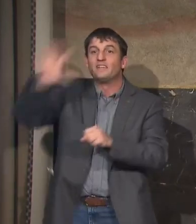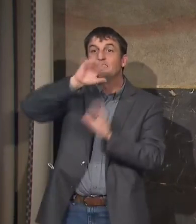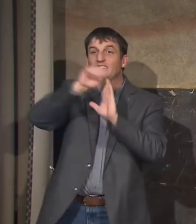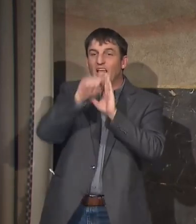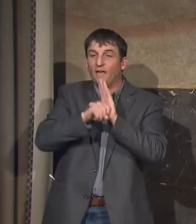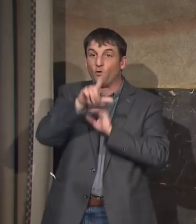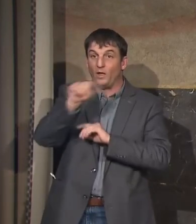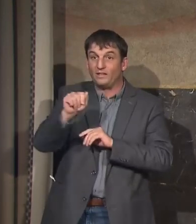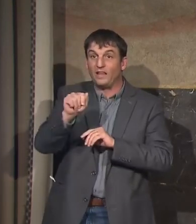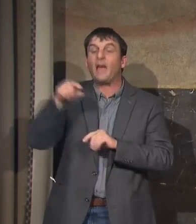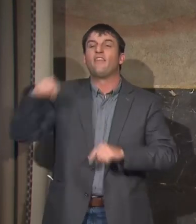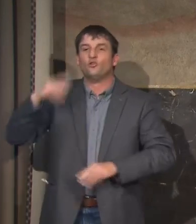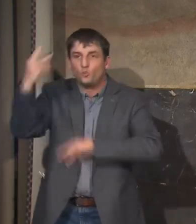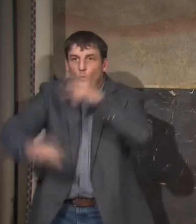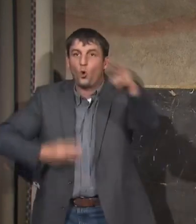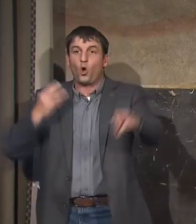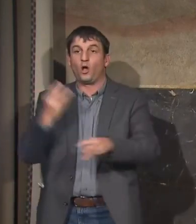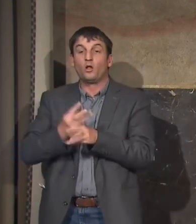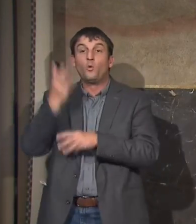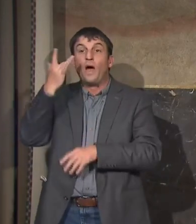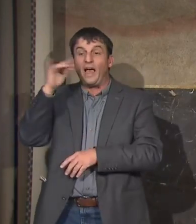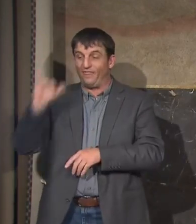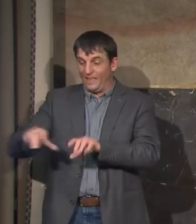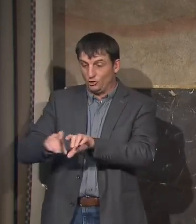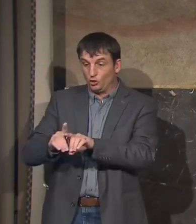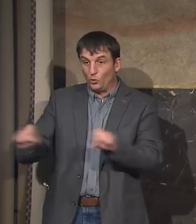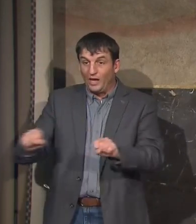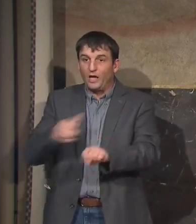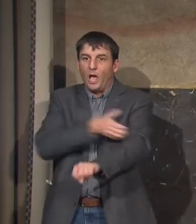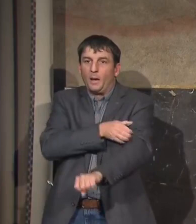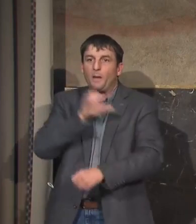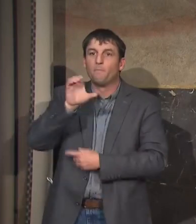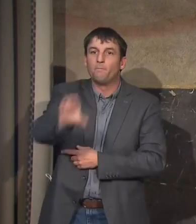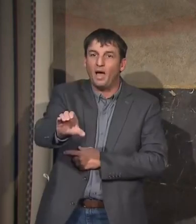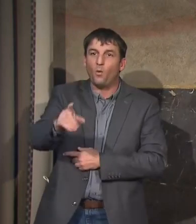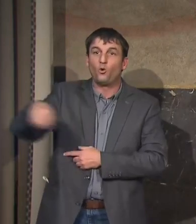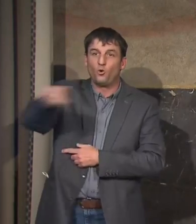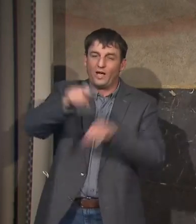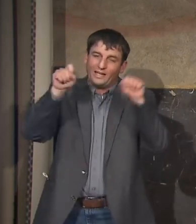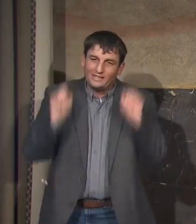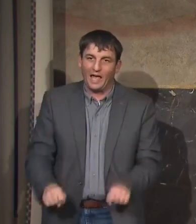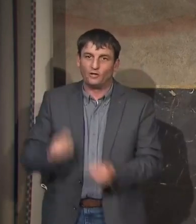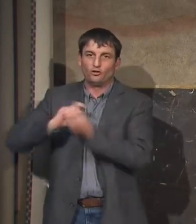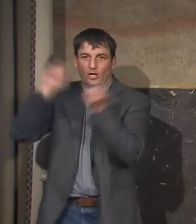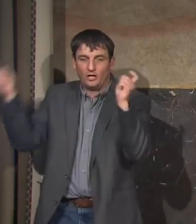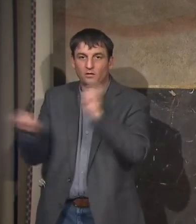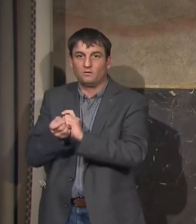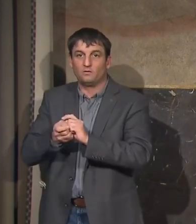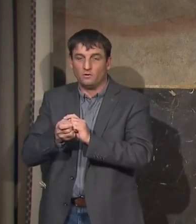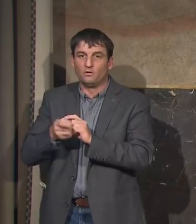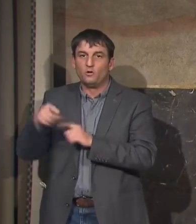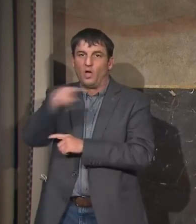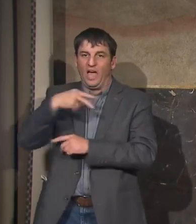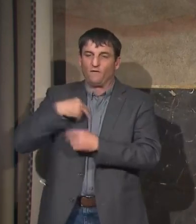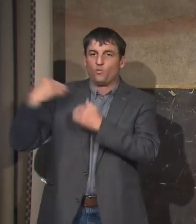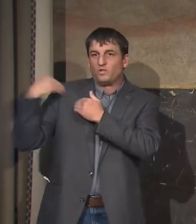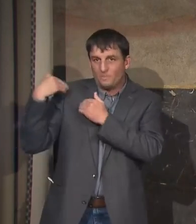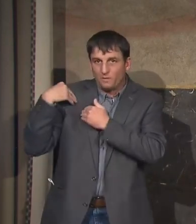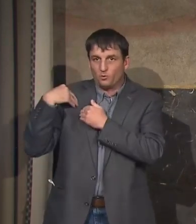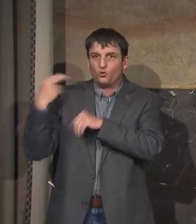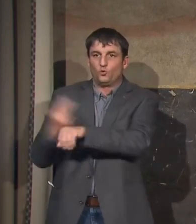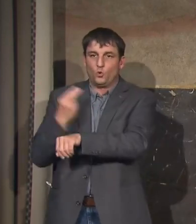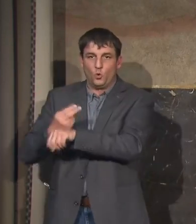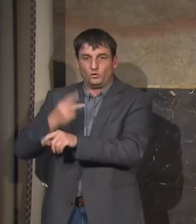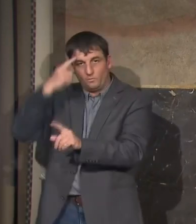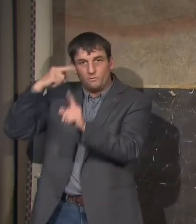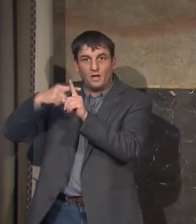it's empowered you to be able to do that I think you're obligated to use it for that purpose. And so find ways